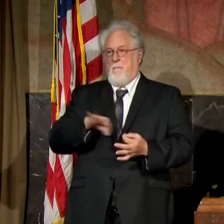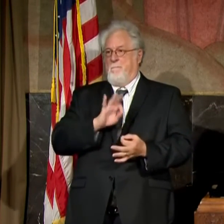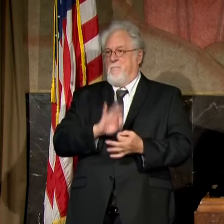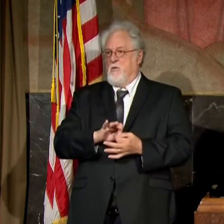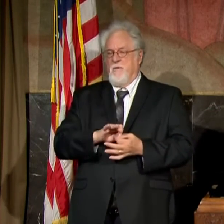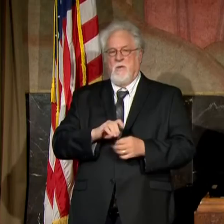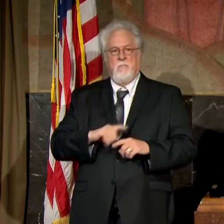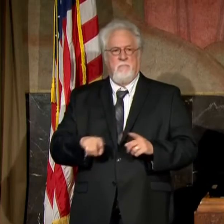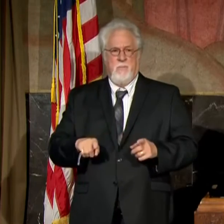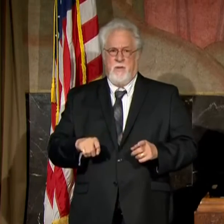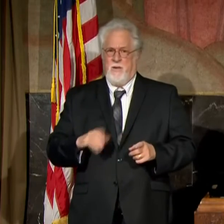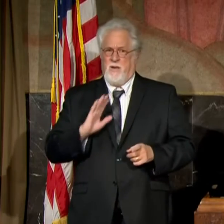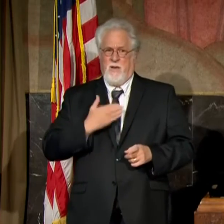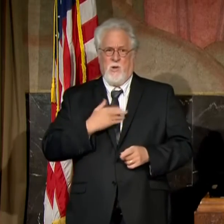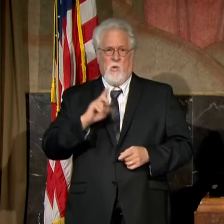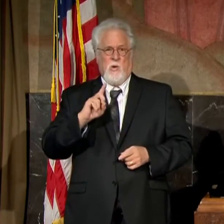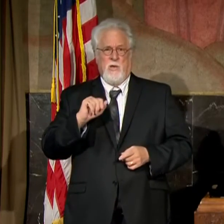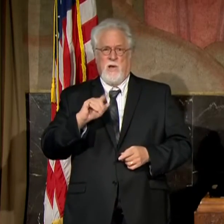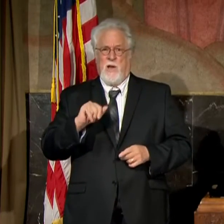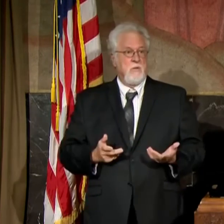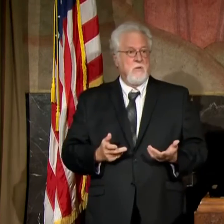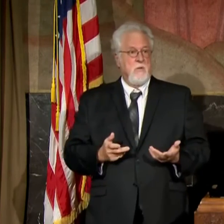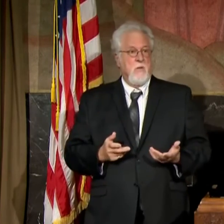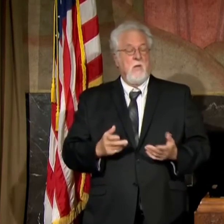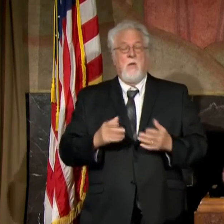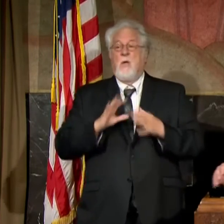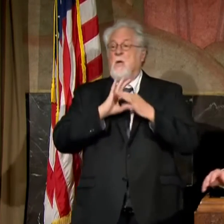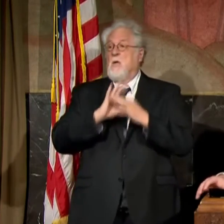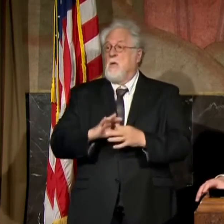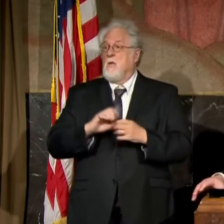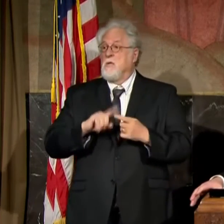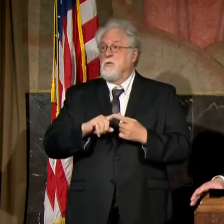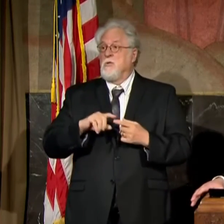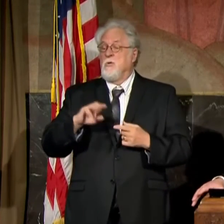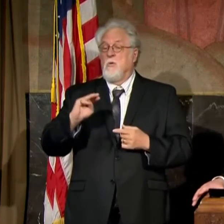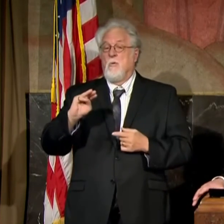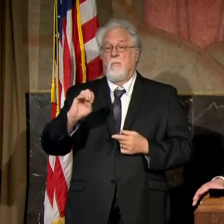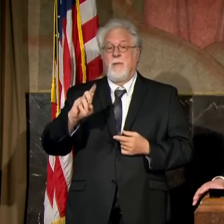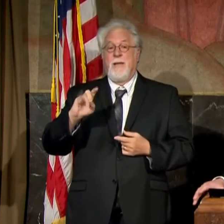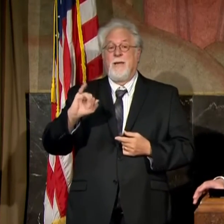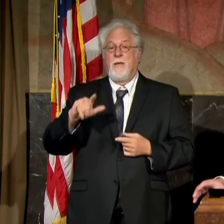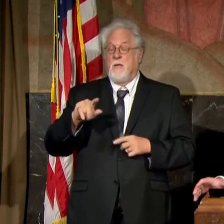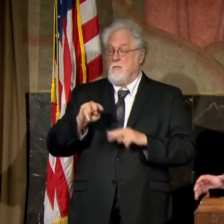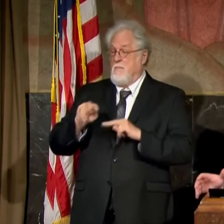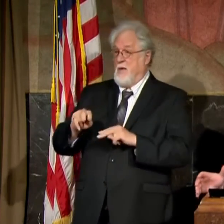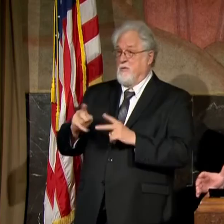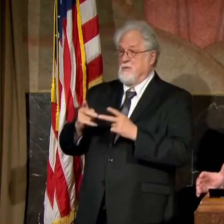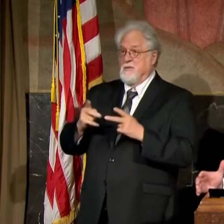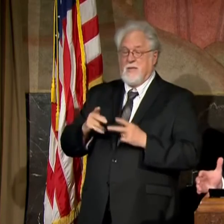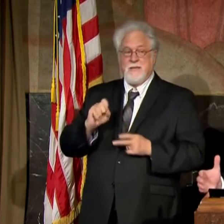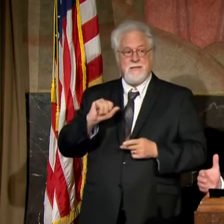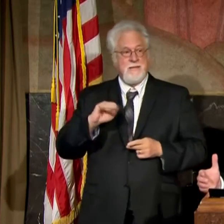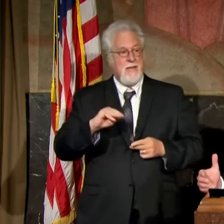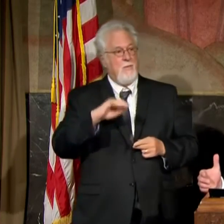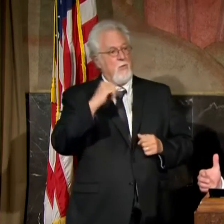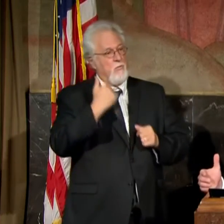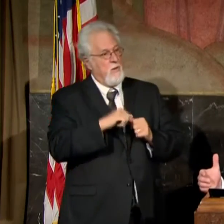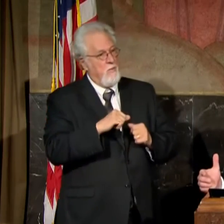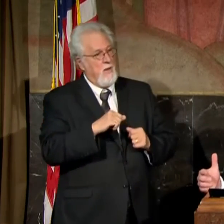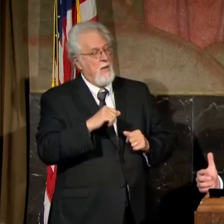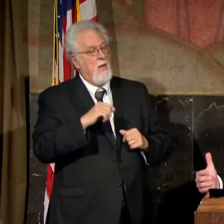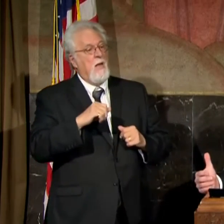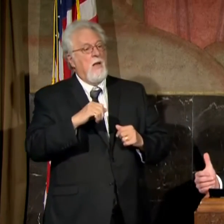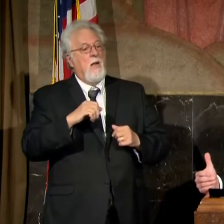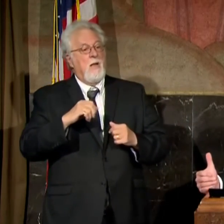tell you that our data is very reliable. respect to the medical monitoring station, Sam, I would remind everybody that the